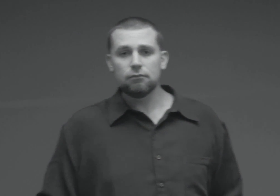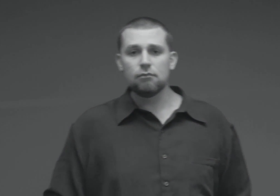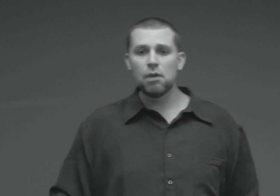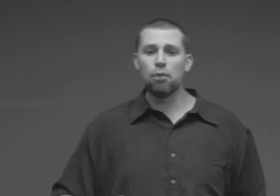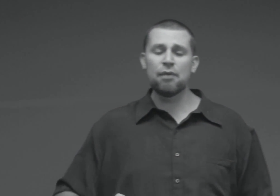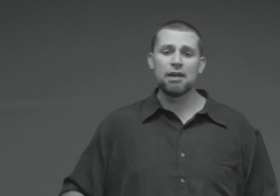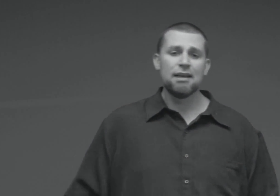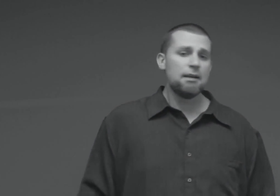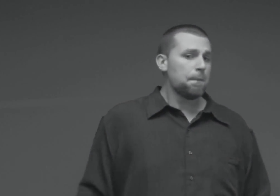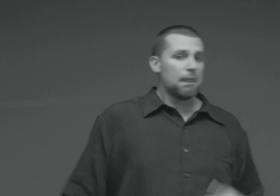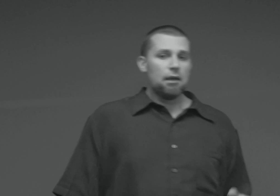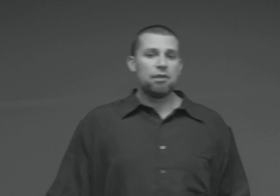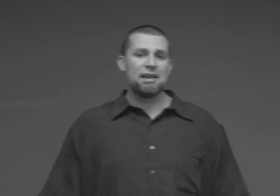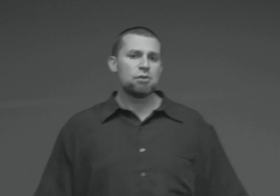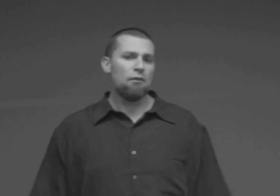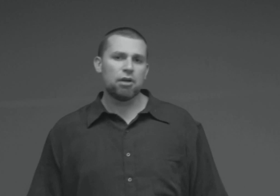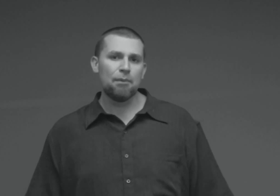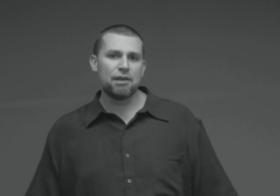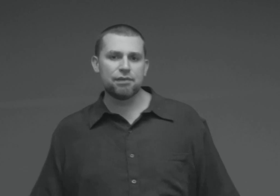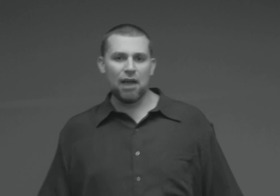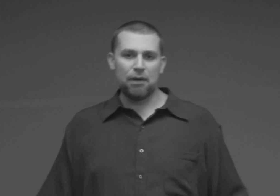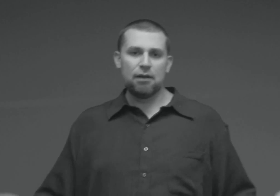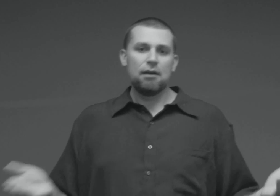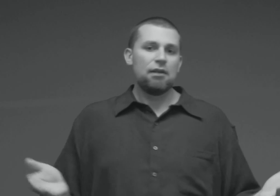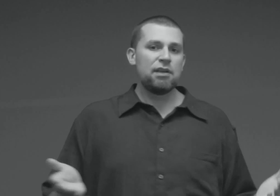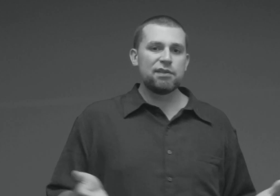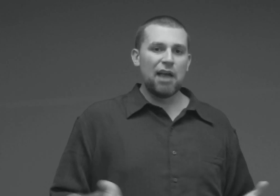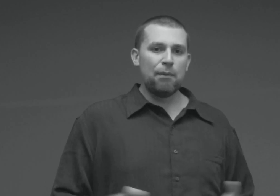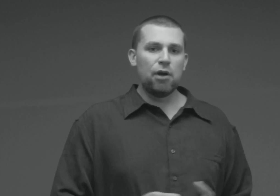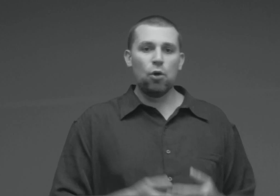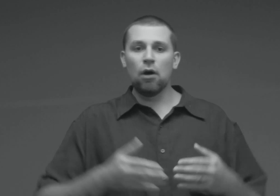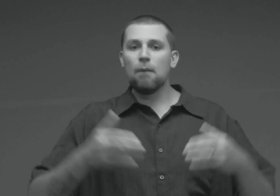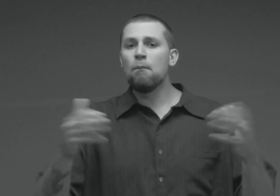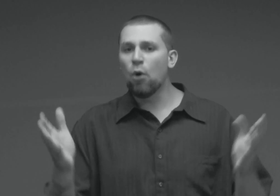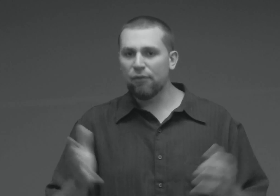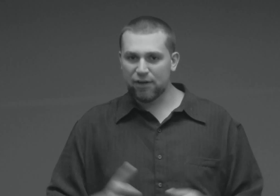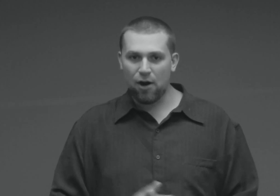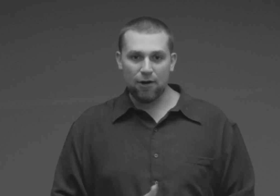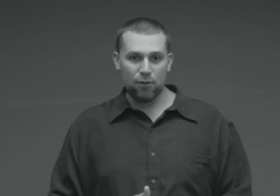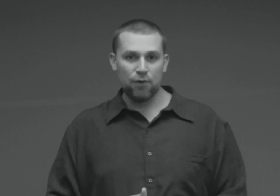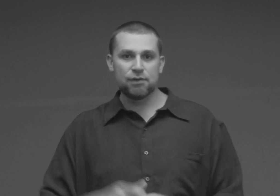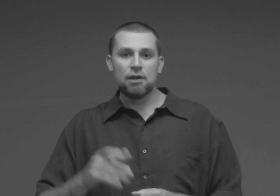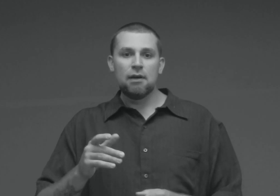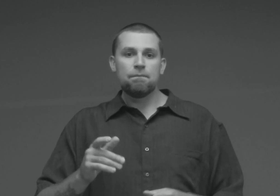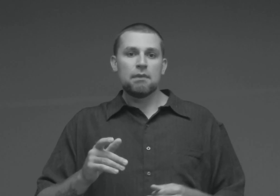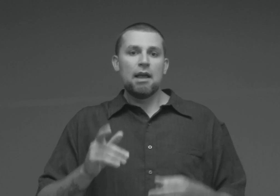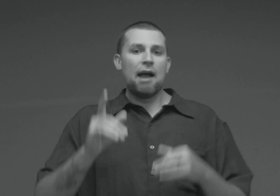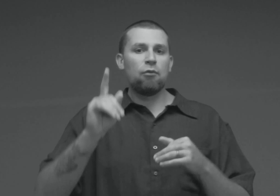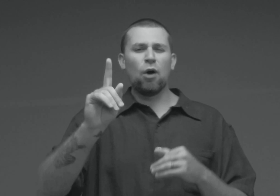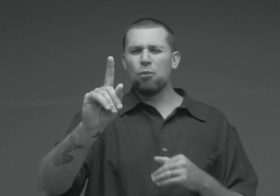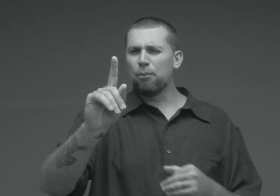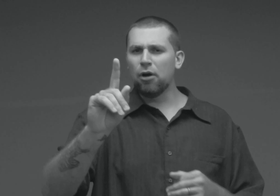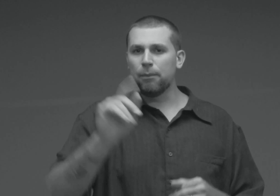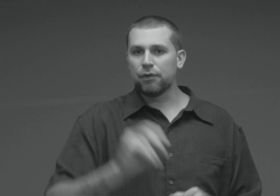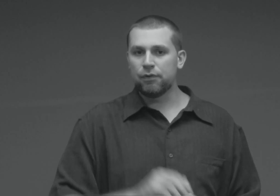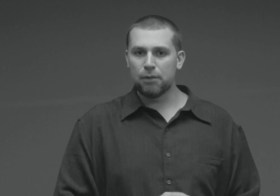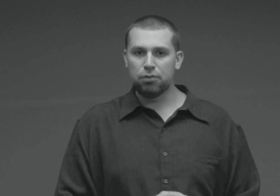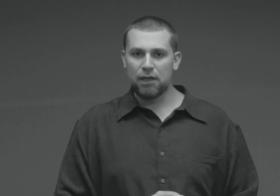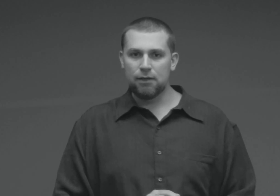Brethren, these overcoming salmon, these salmon who were more than conquerors, have one more purpose to complete.